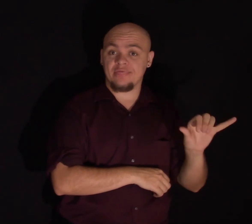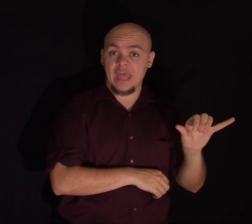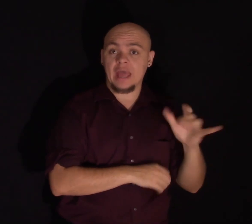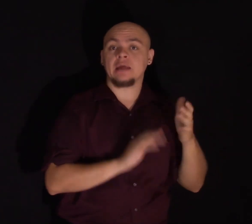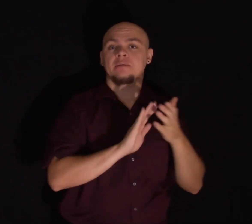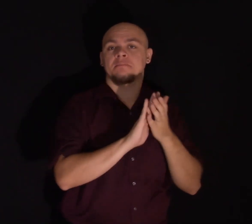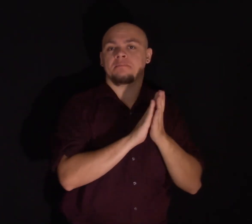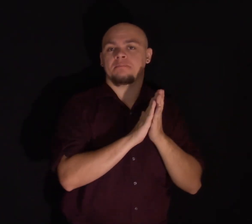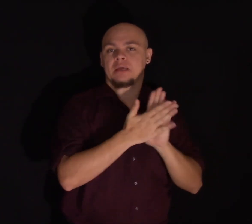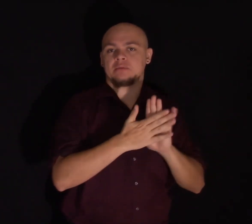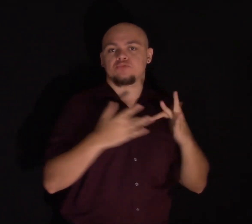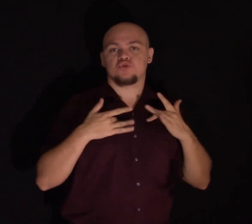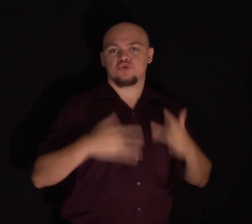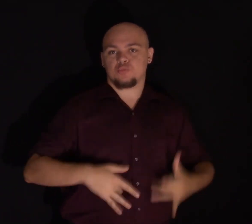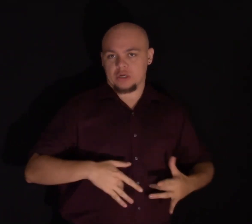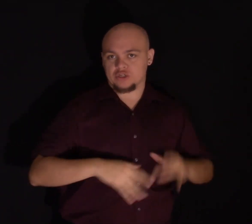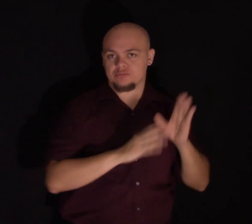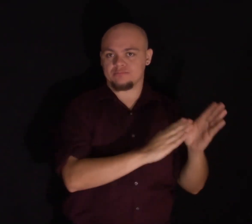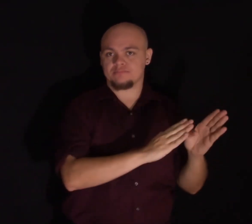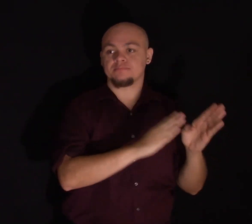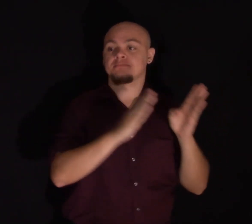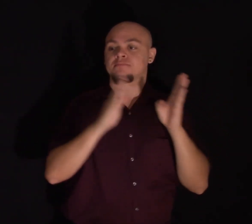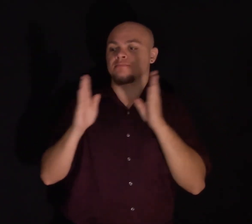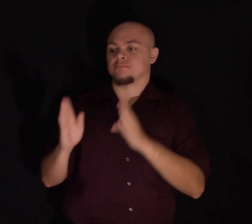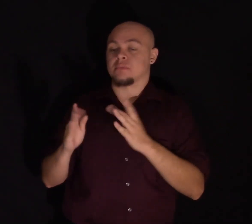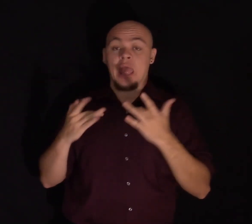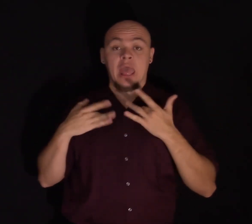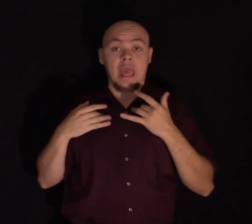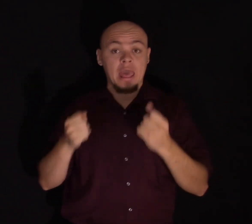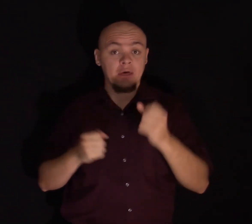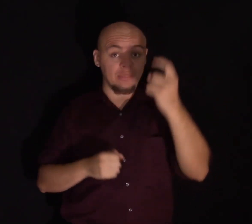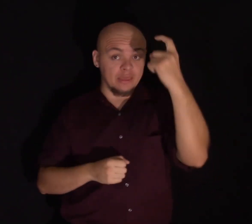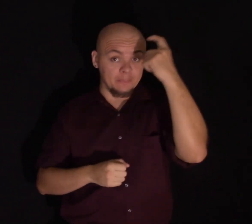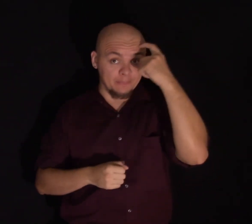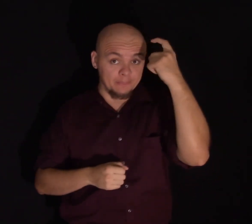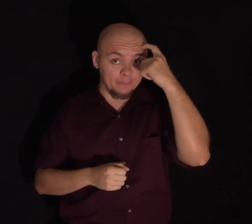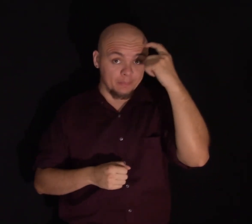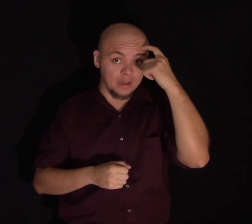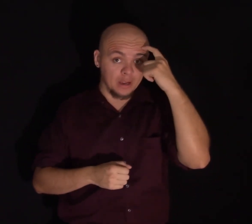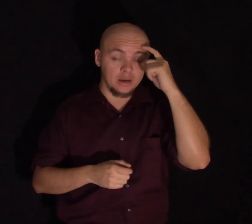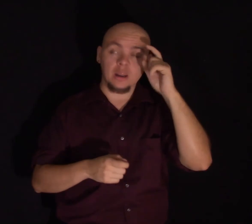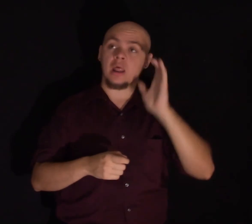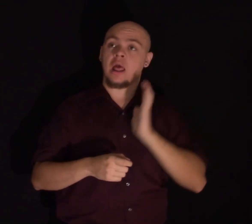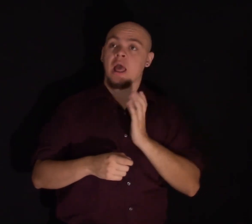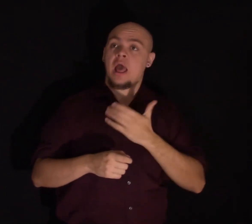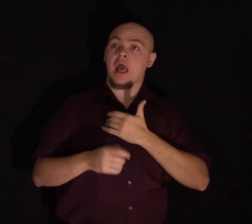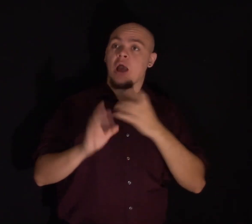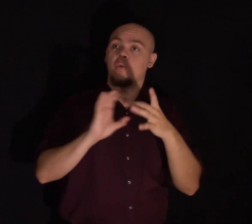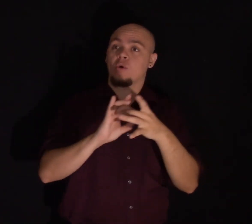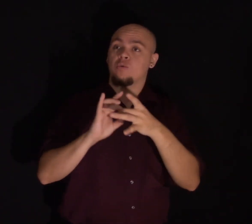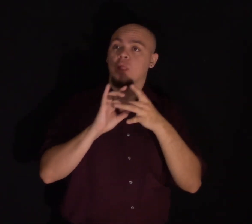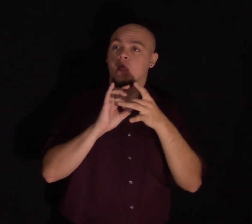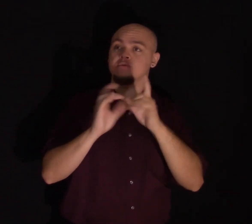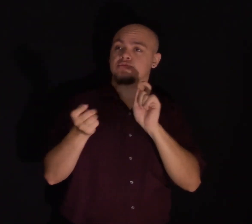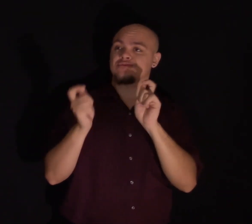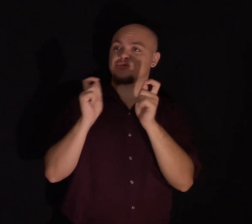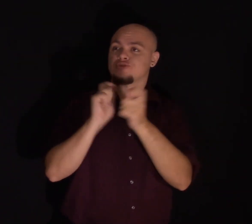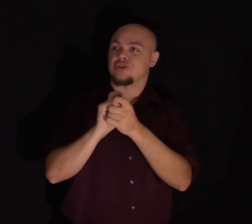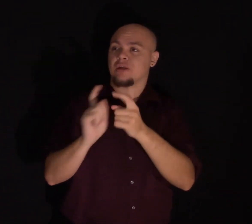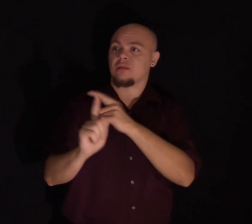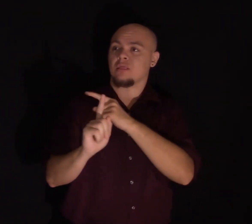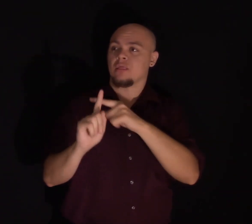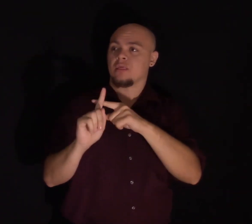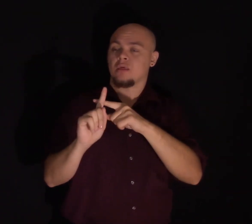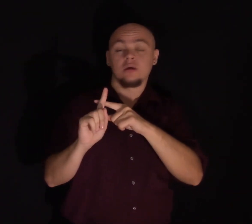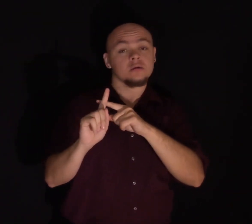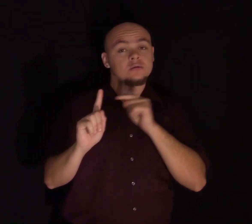depression. And a healthy mind entails changing our relationship to this narrative. Not so much